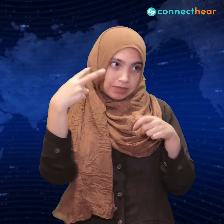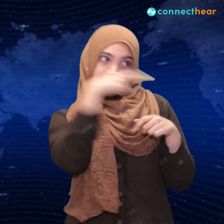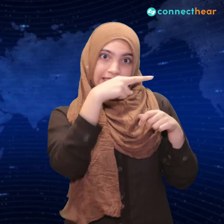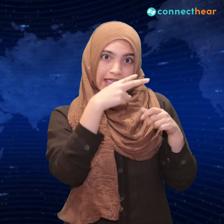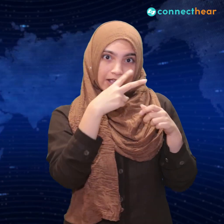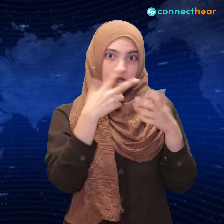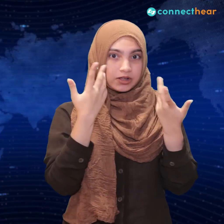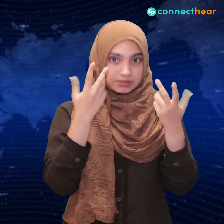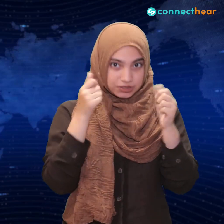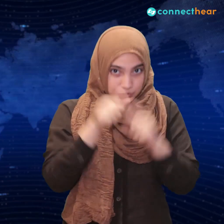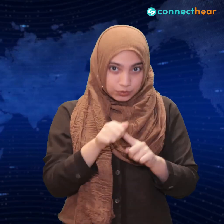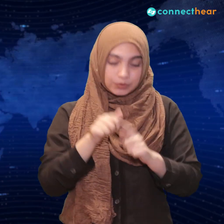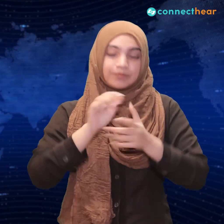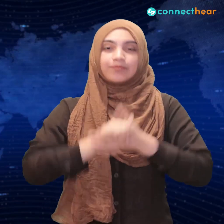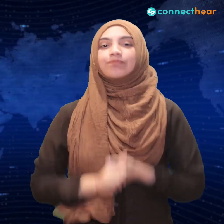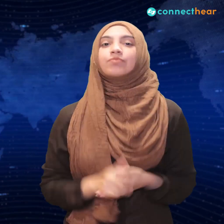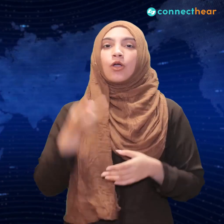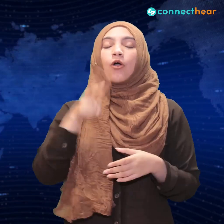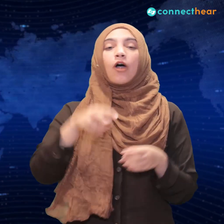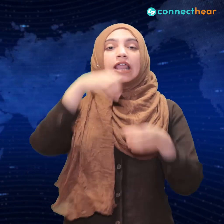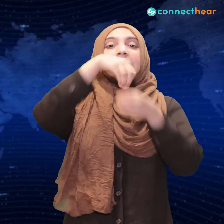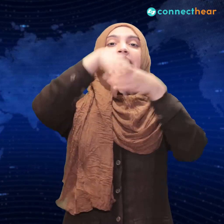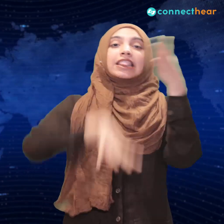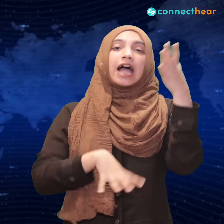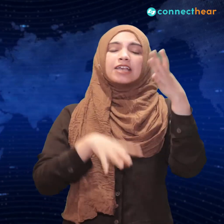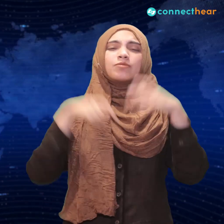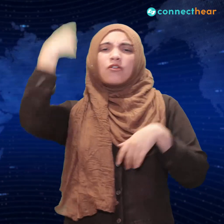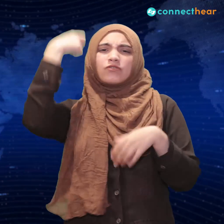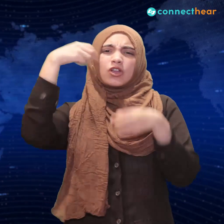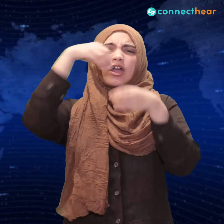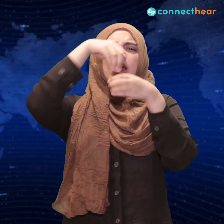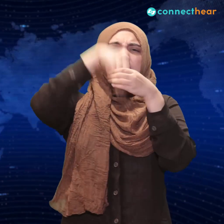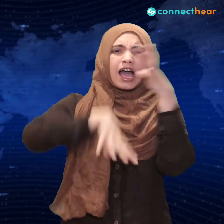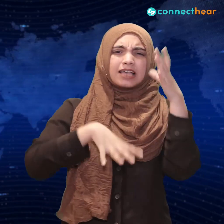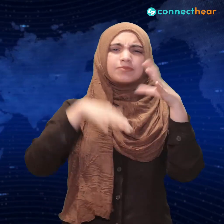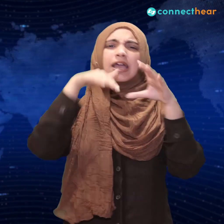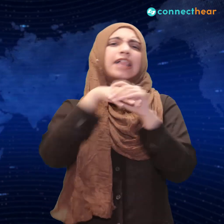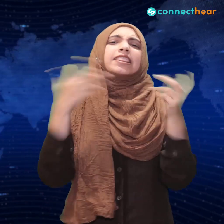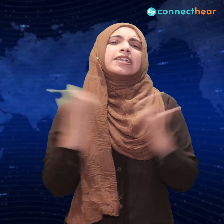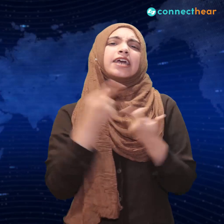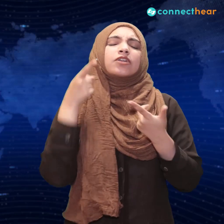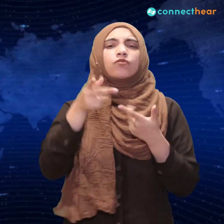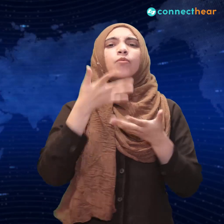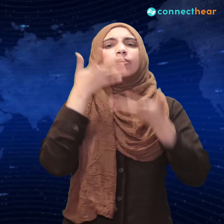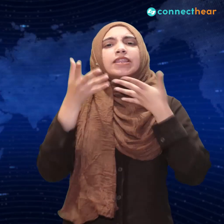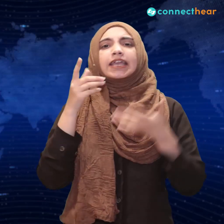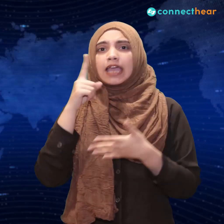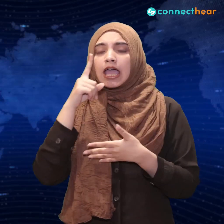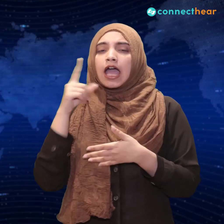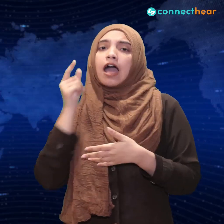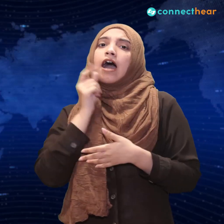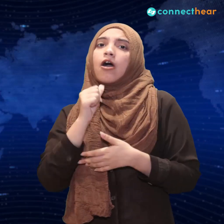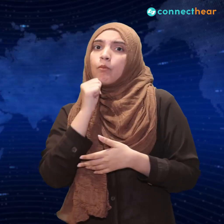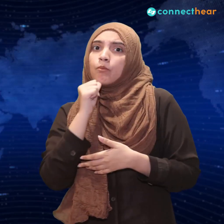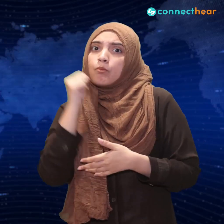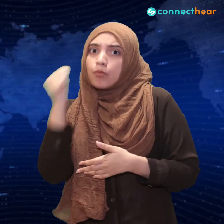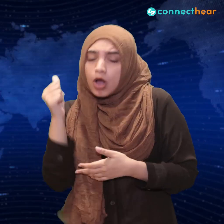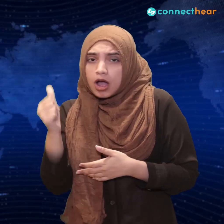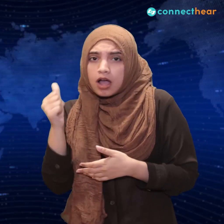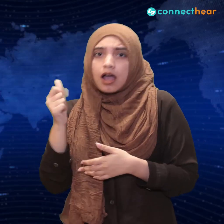So the ending of the show revealed that the old men who our protagonists have spent many episodes with are actually the organizer of the